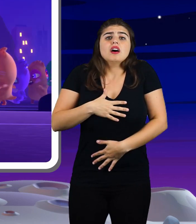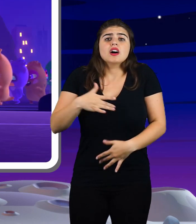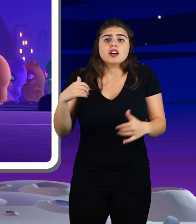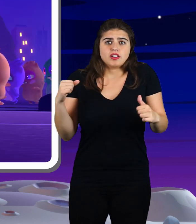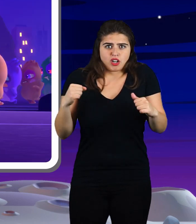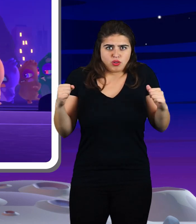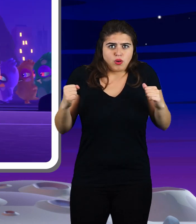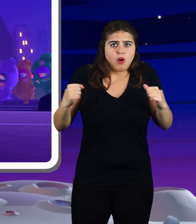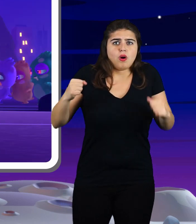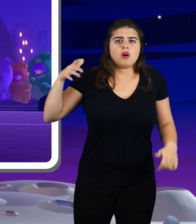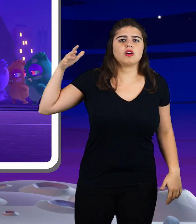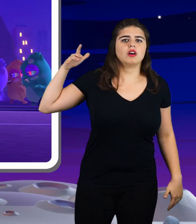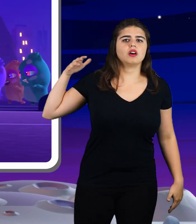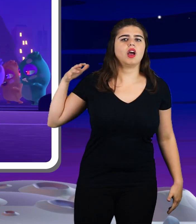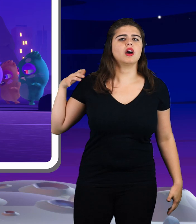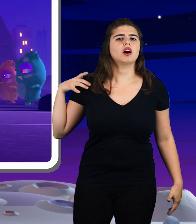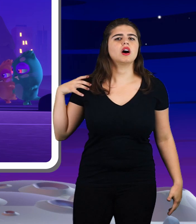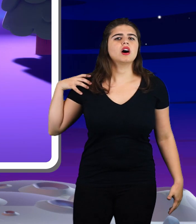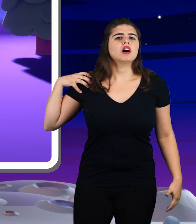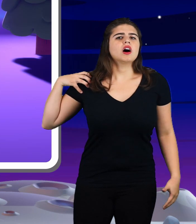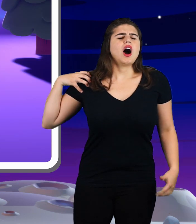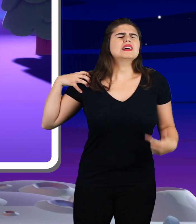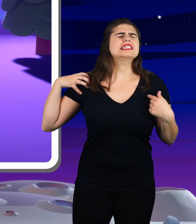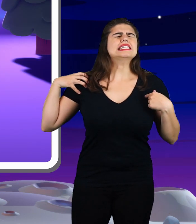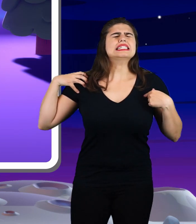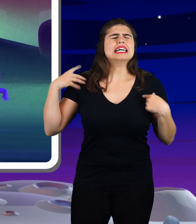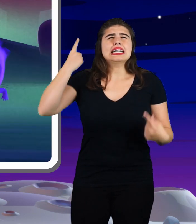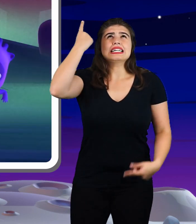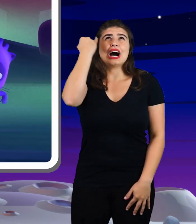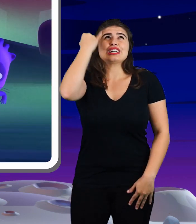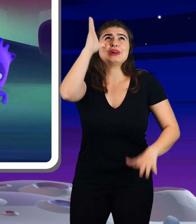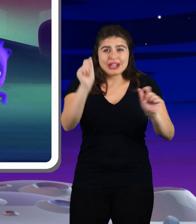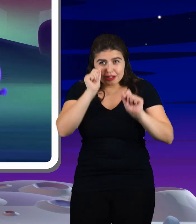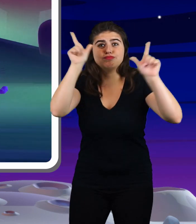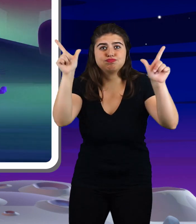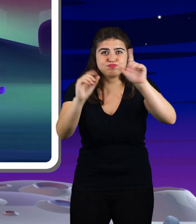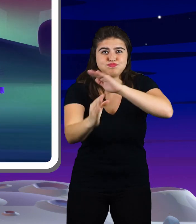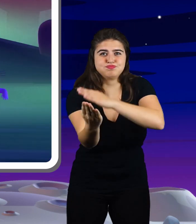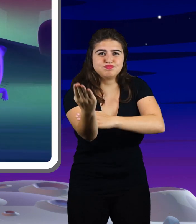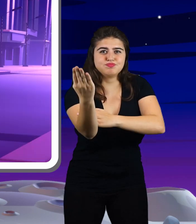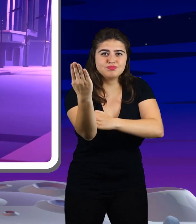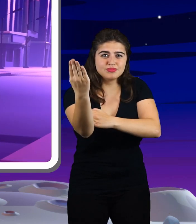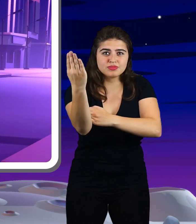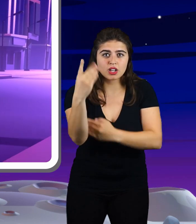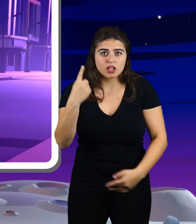You feel the cold hand And wonder if you'll ever see the sun You close your